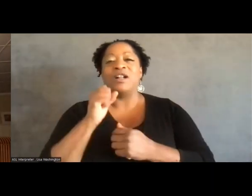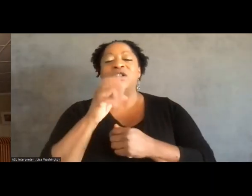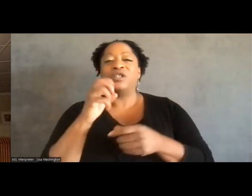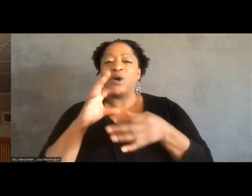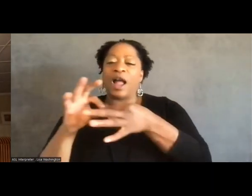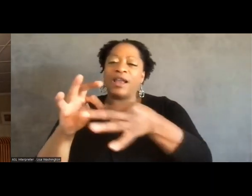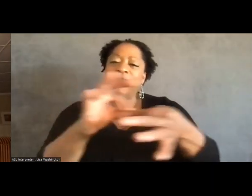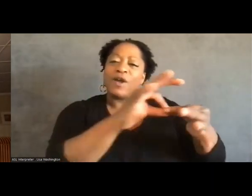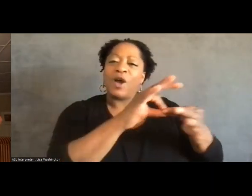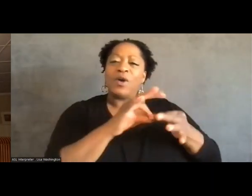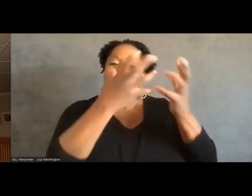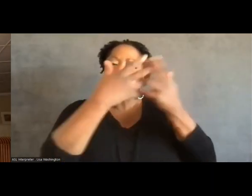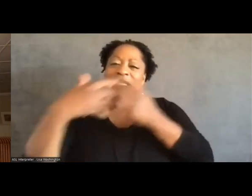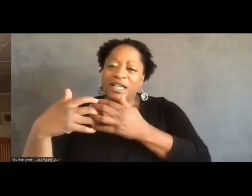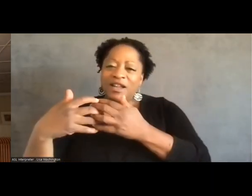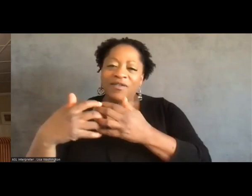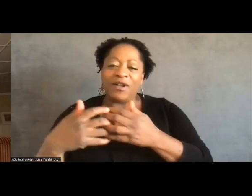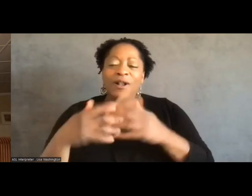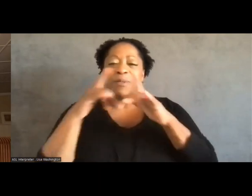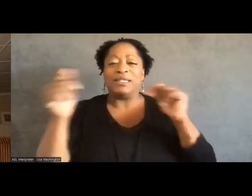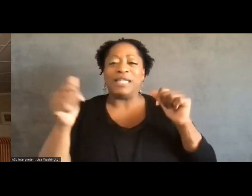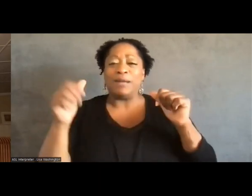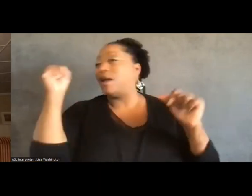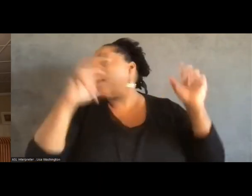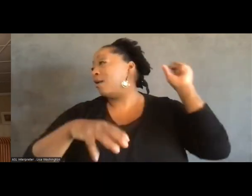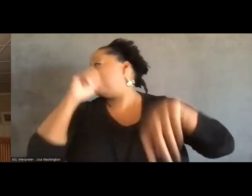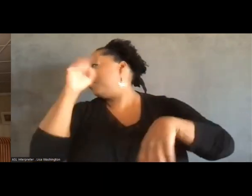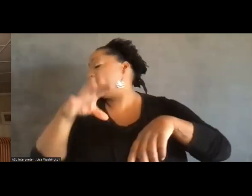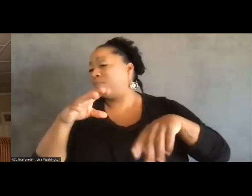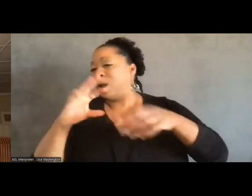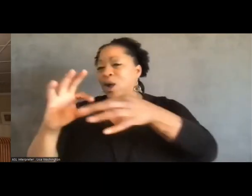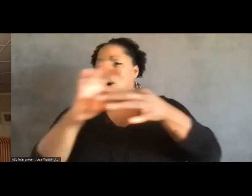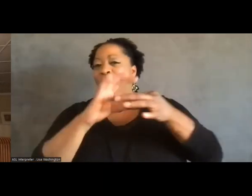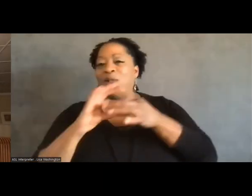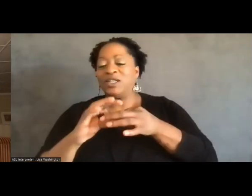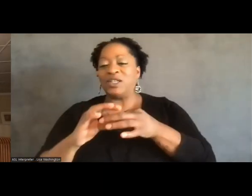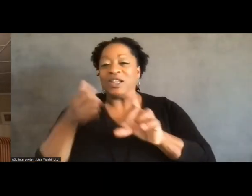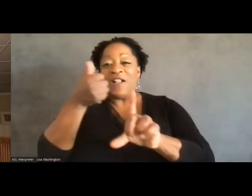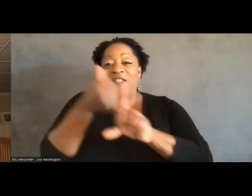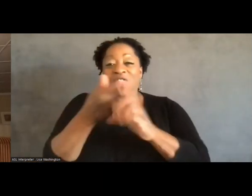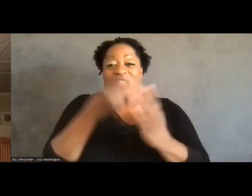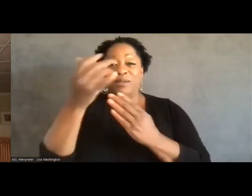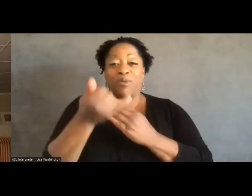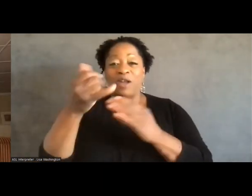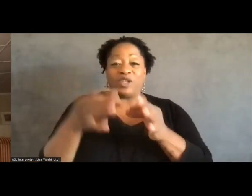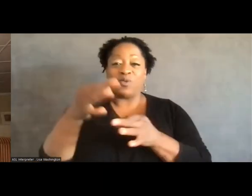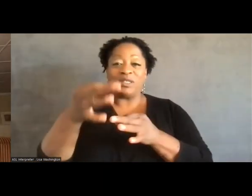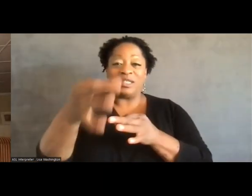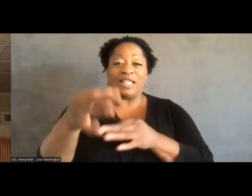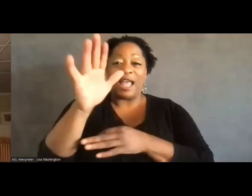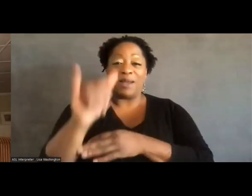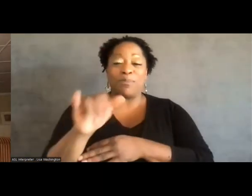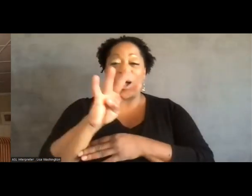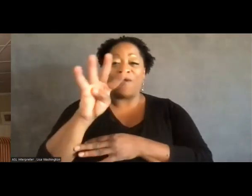somewhat like ragtag coalition, we wound up delaying the project by many years, four or five years.